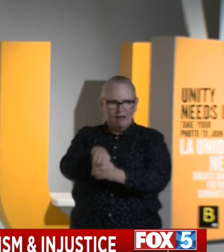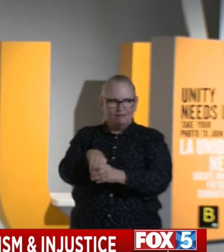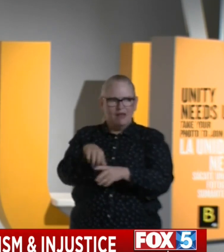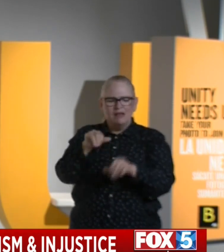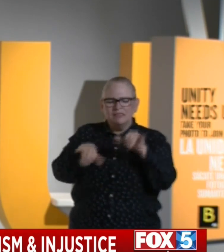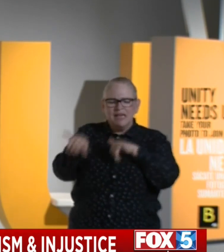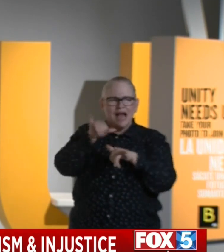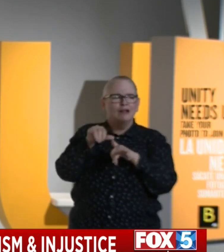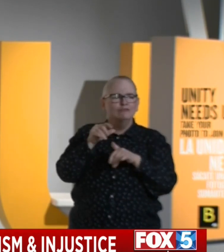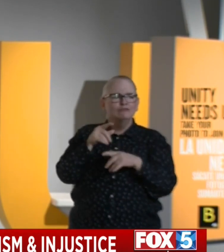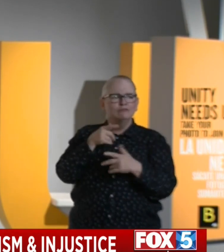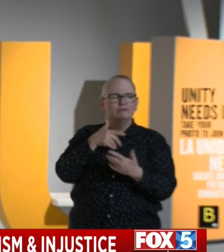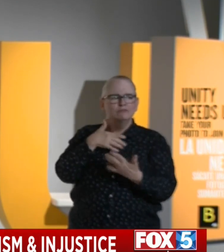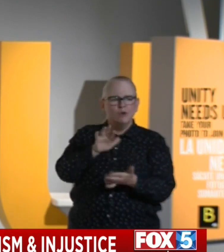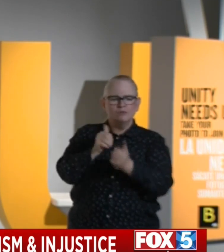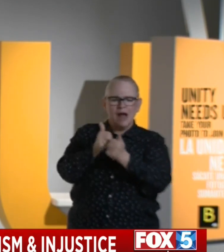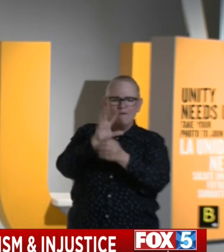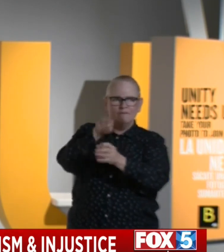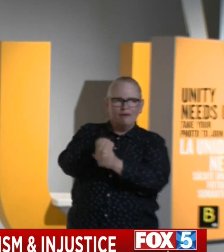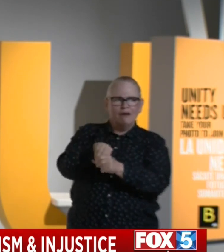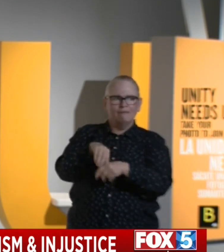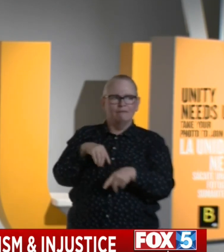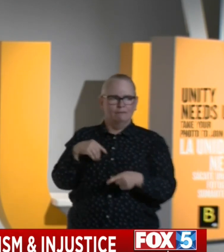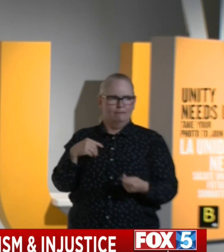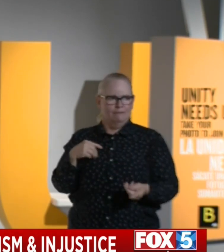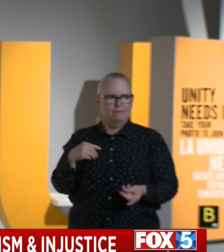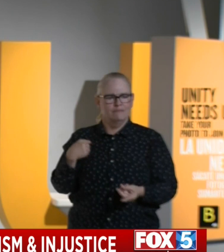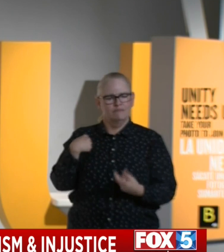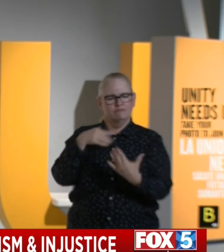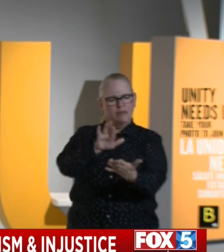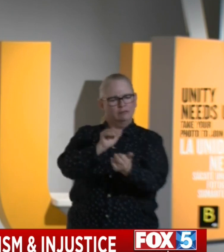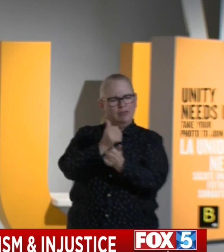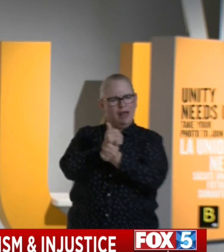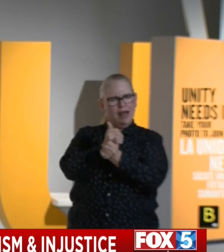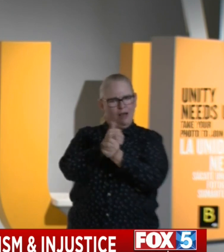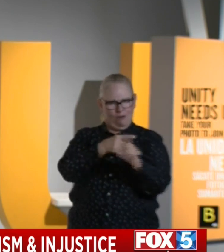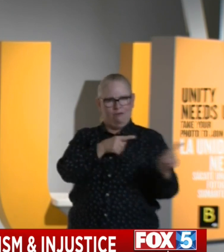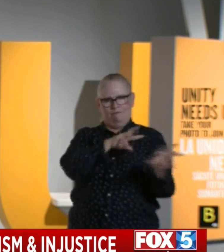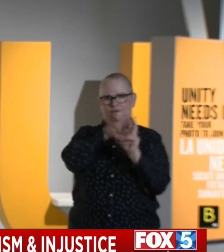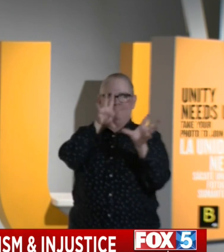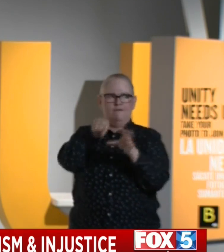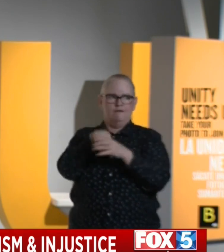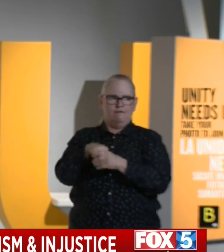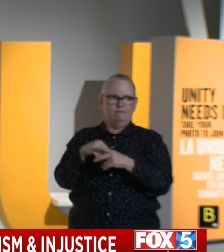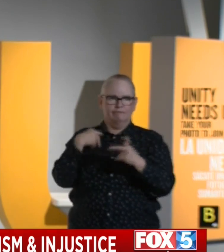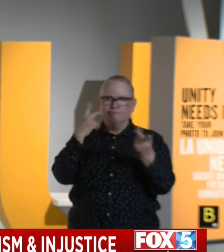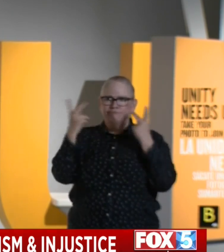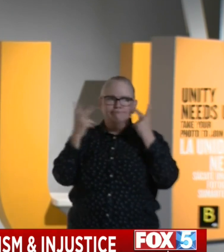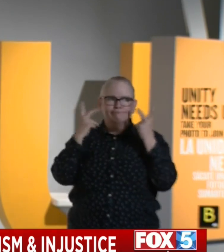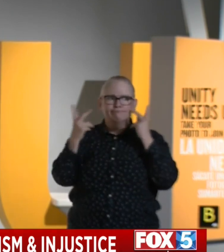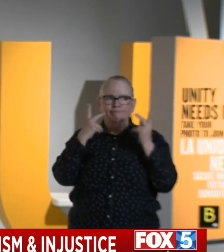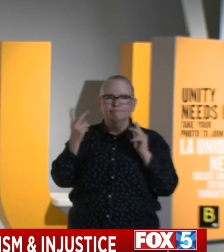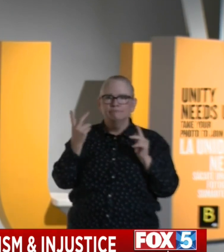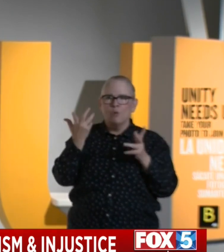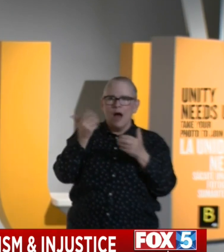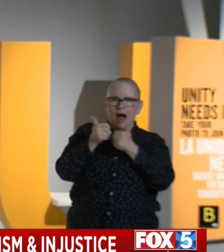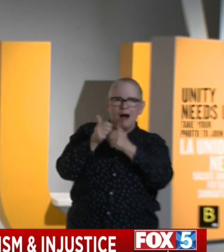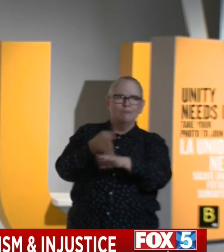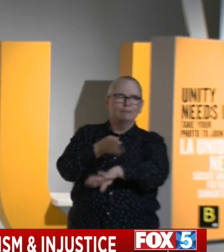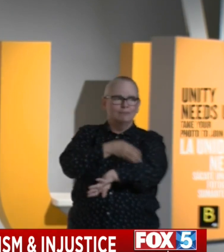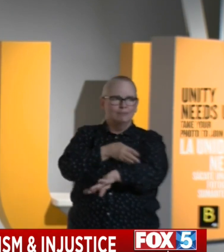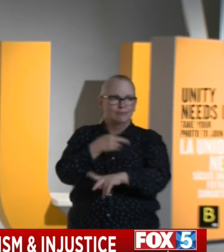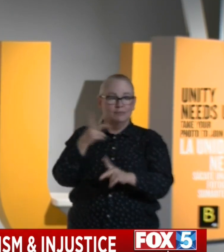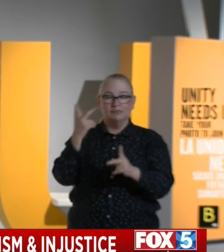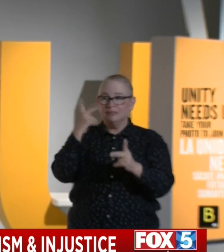approach of engagement and to begin to address what we are seeing with our own eyes and people are experiencing